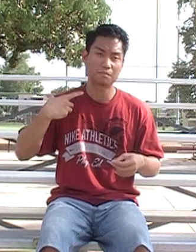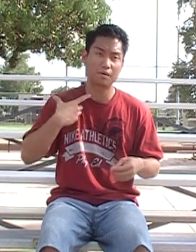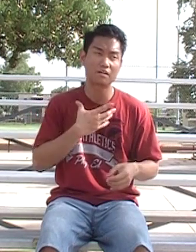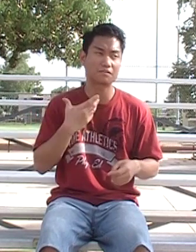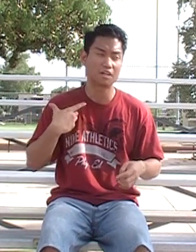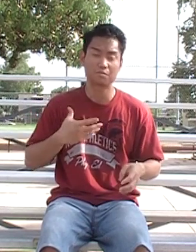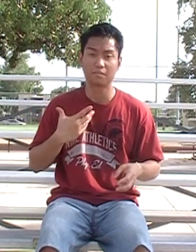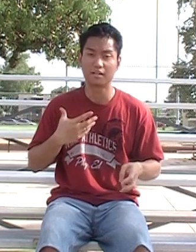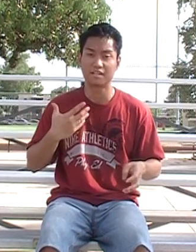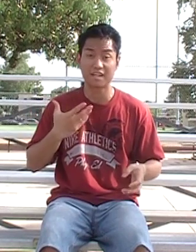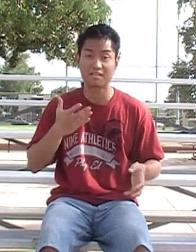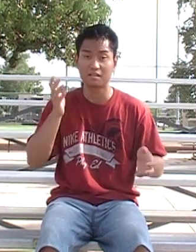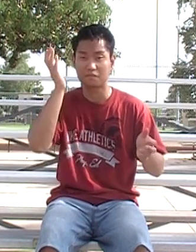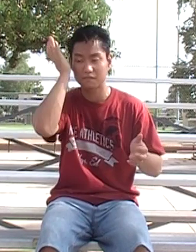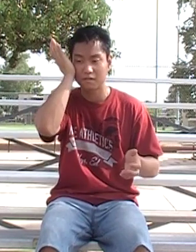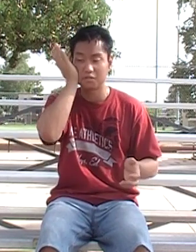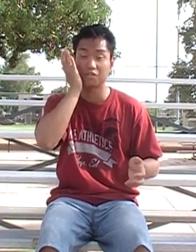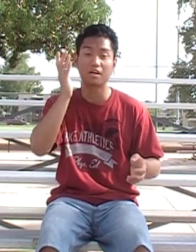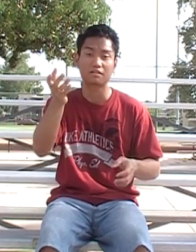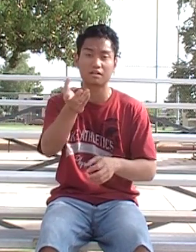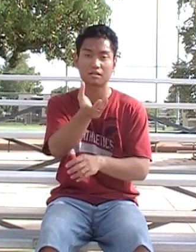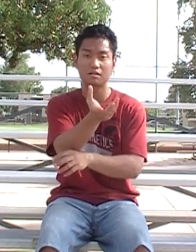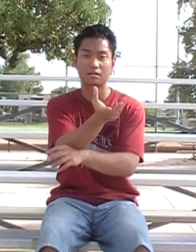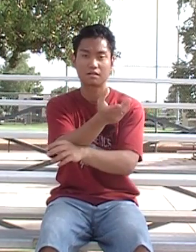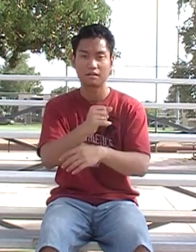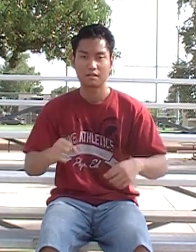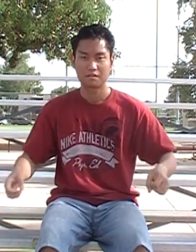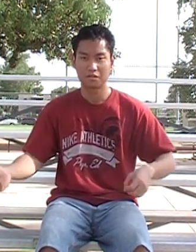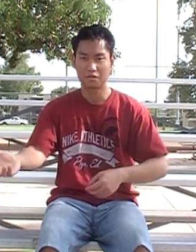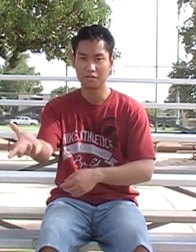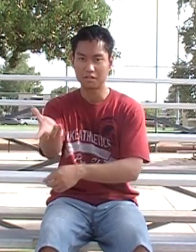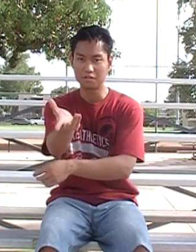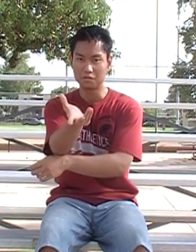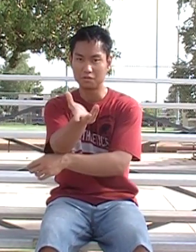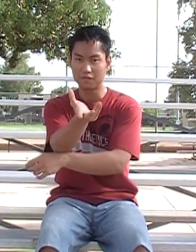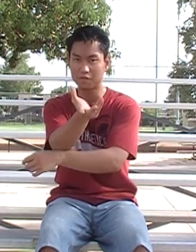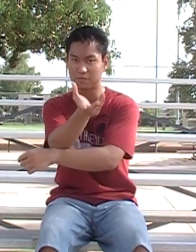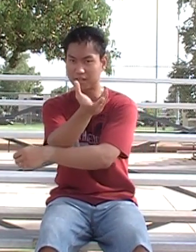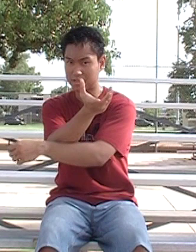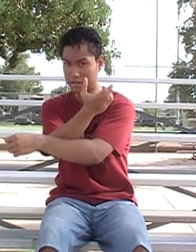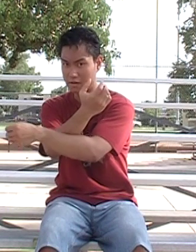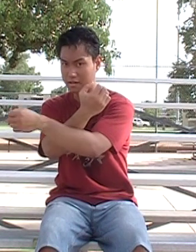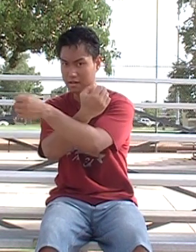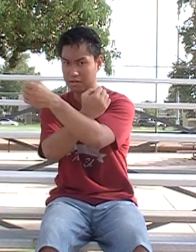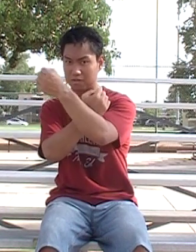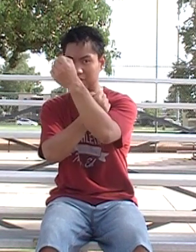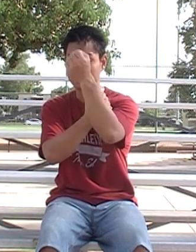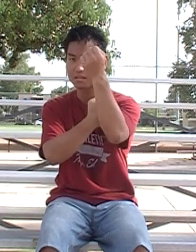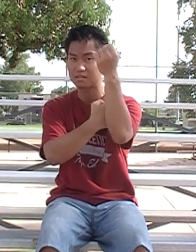parts of the upper body sensitive to touch. So, can do, if you're practicing karate, can do this.